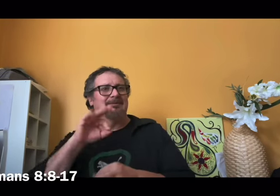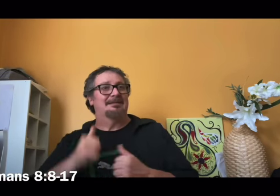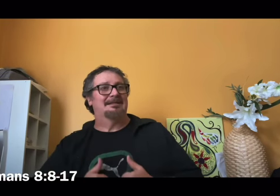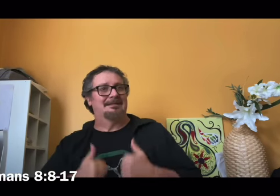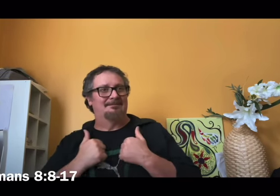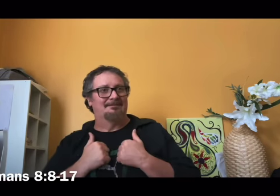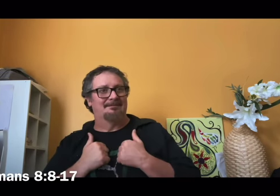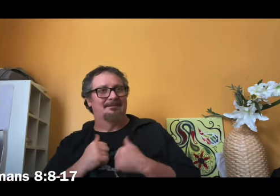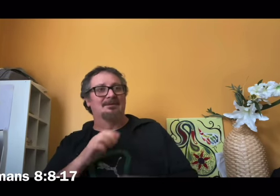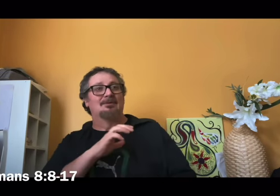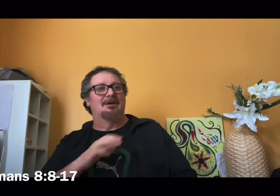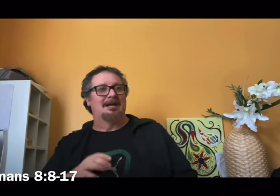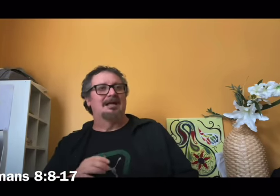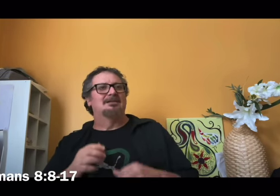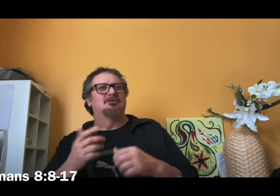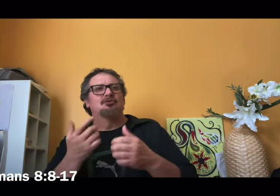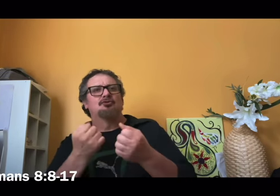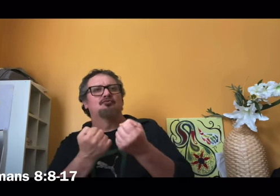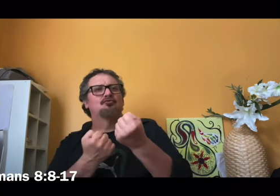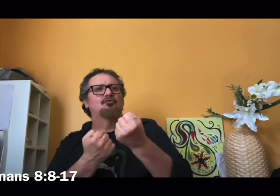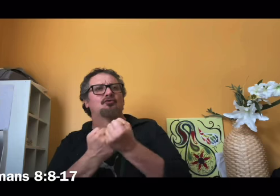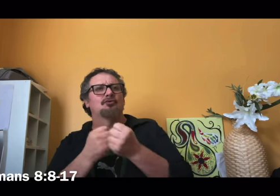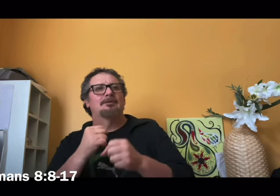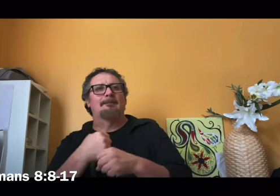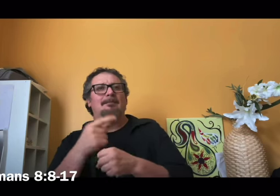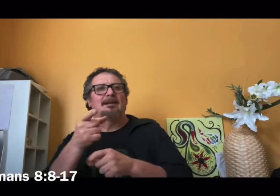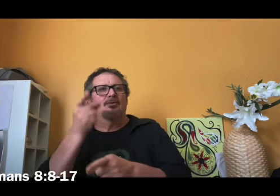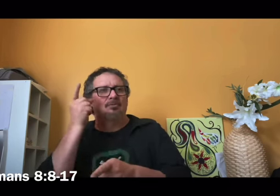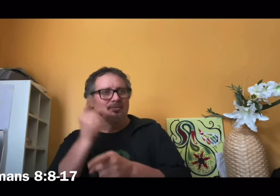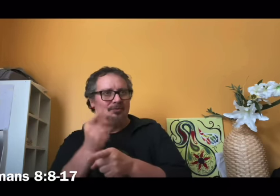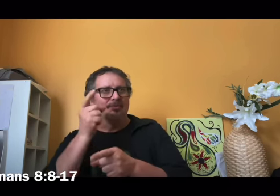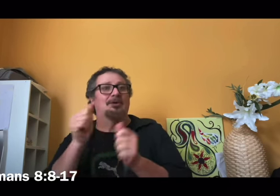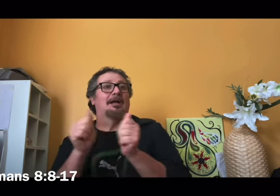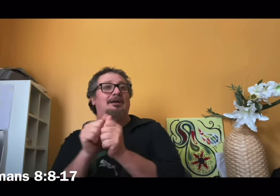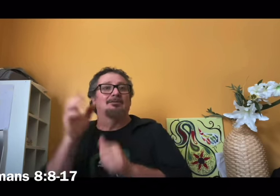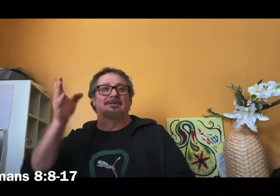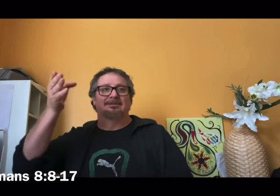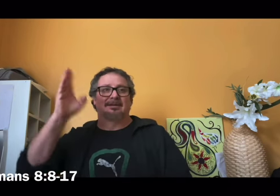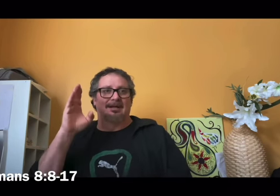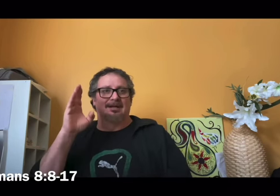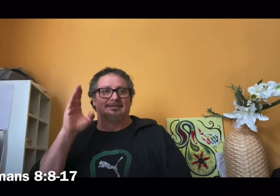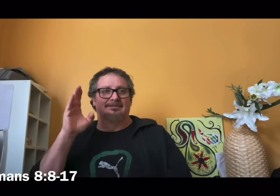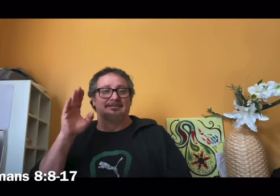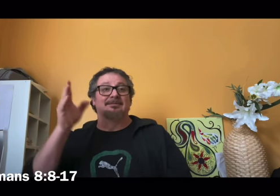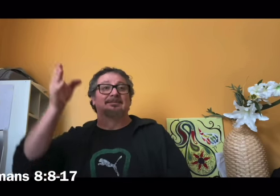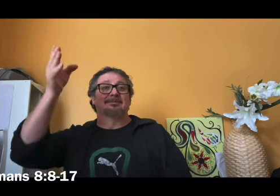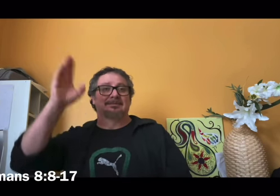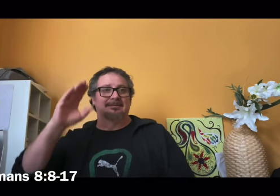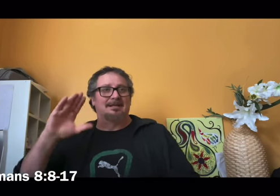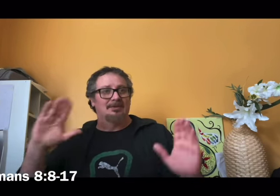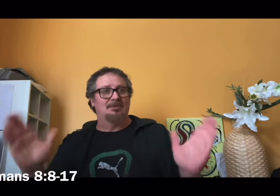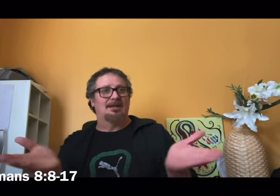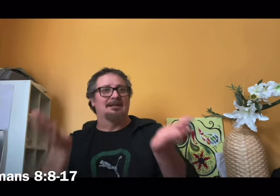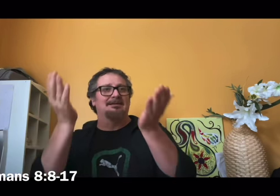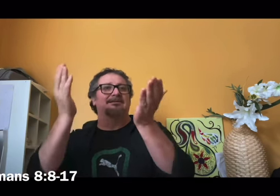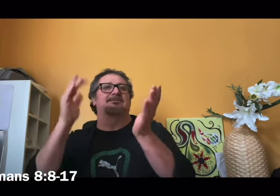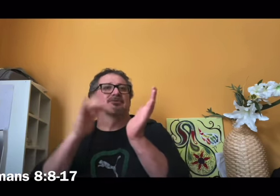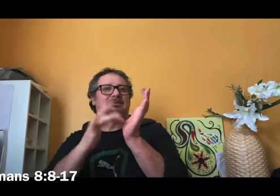if the spirit of the one who raised Jesus from the dead dwells in you the one who raised Christ from the dead